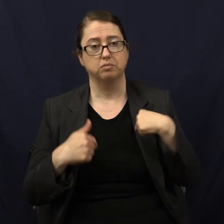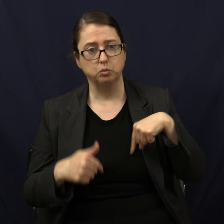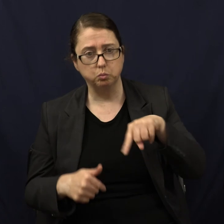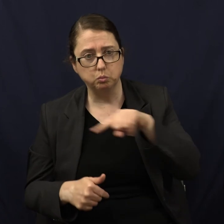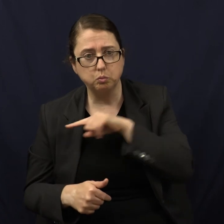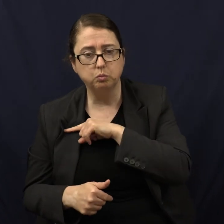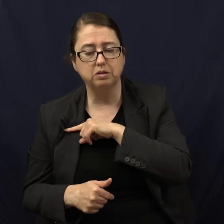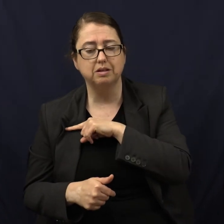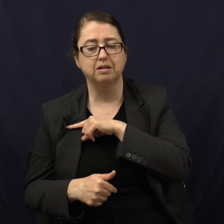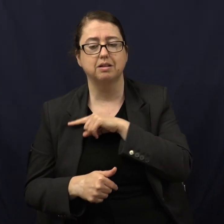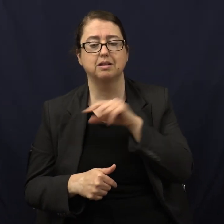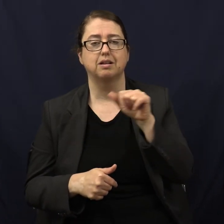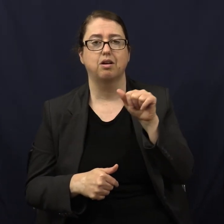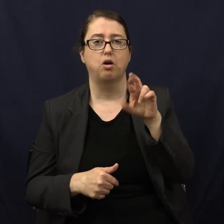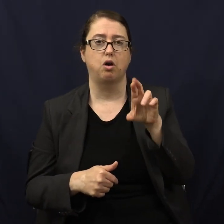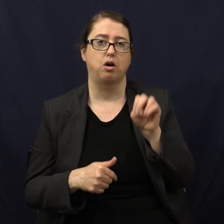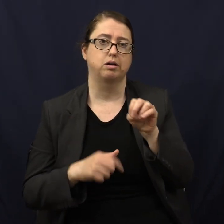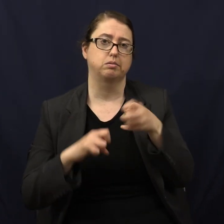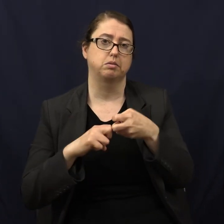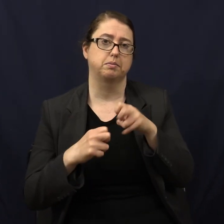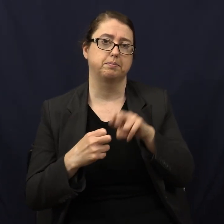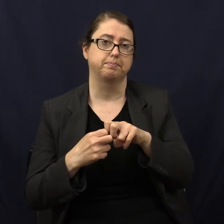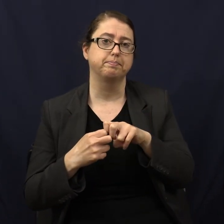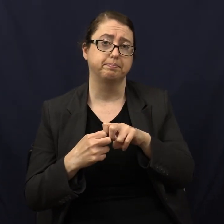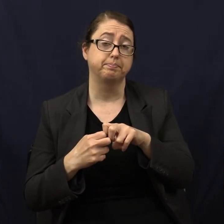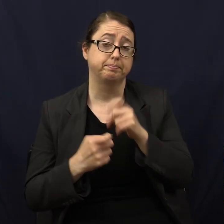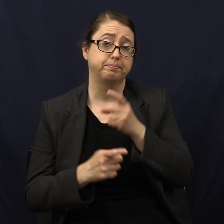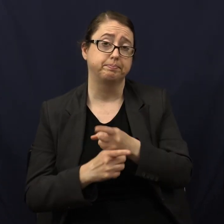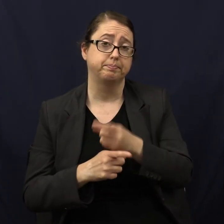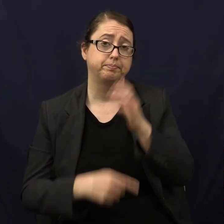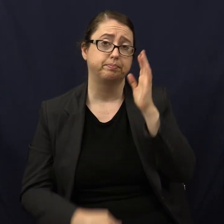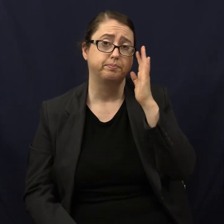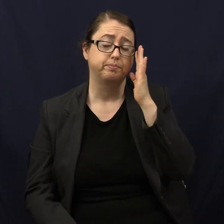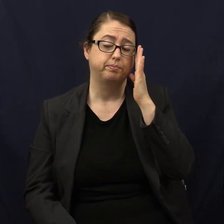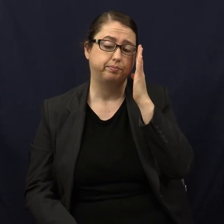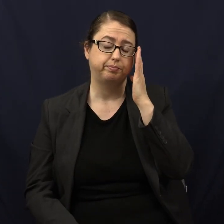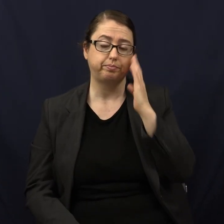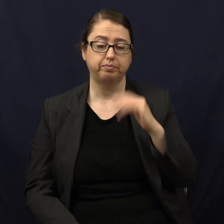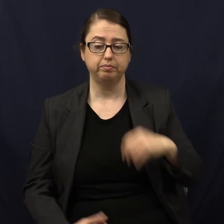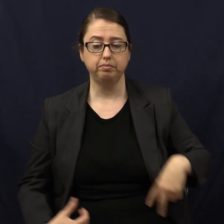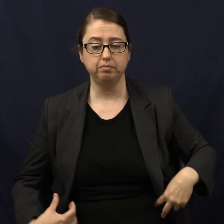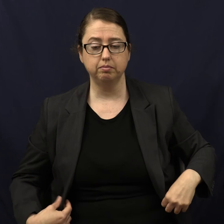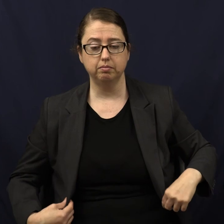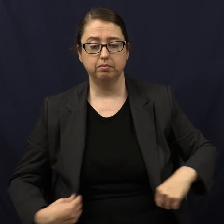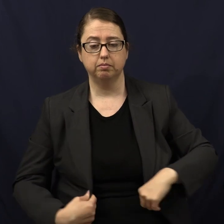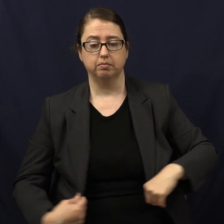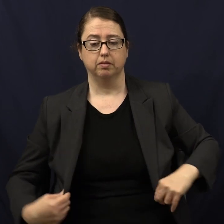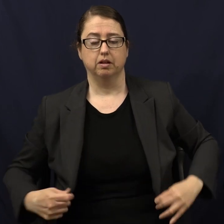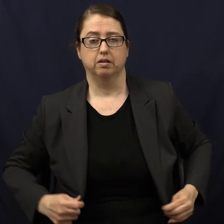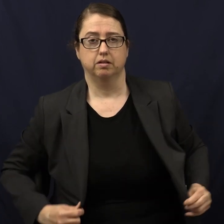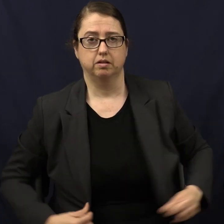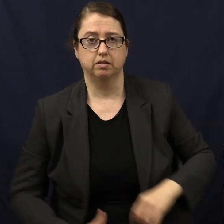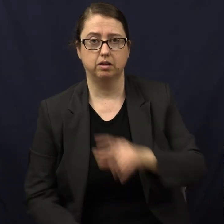We are the problem. Right? The Lord does not do what?